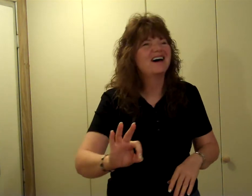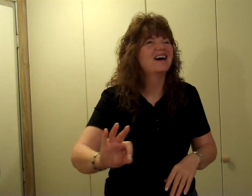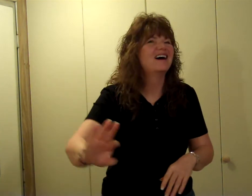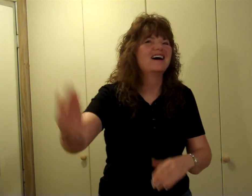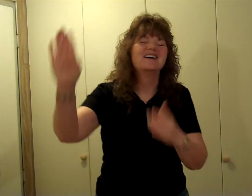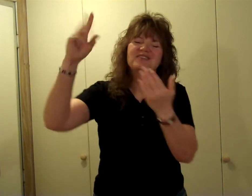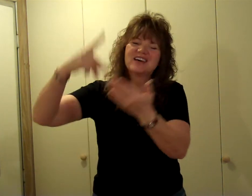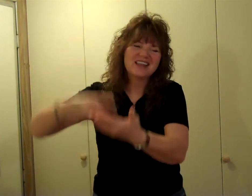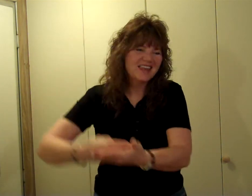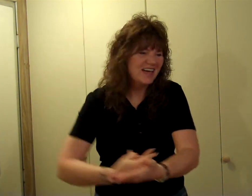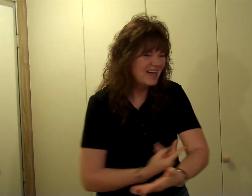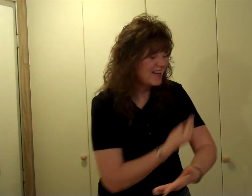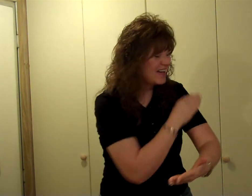the man.